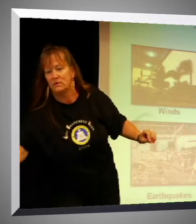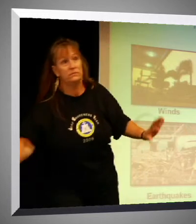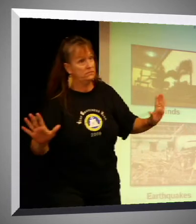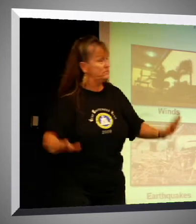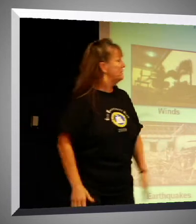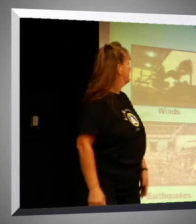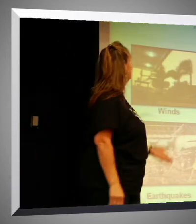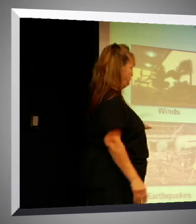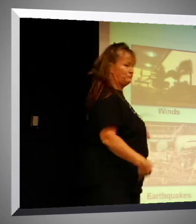if you haven't had anything yet, knock on wood.